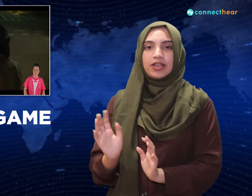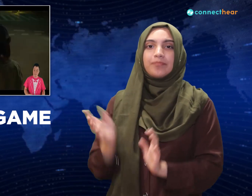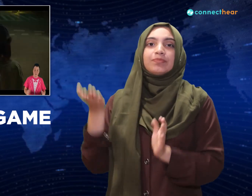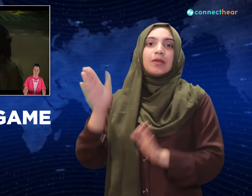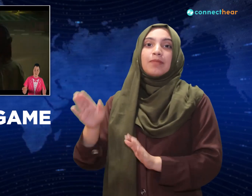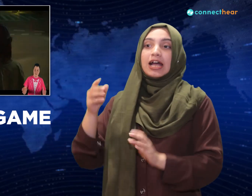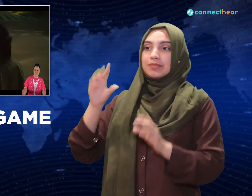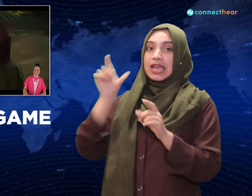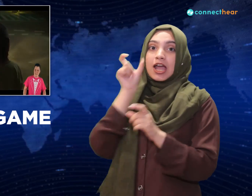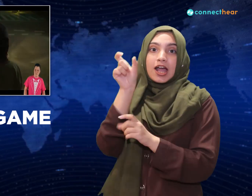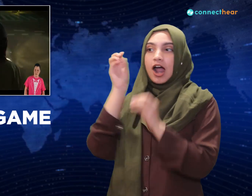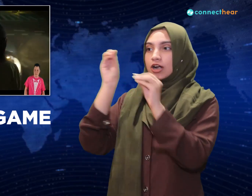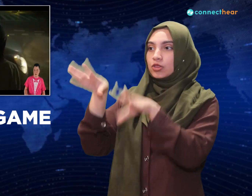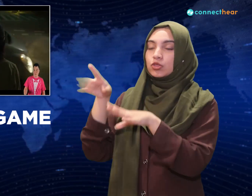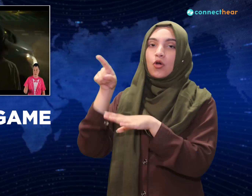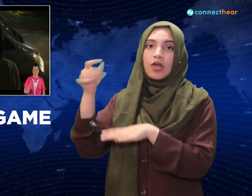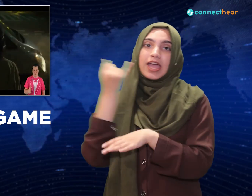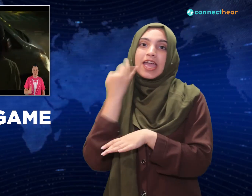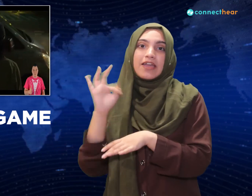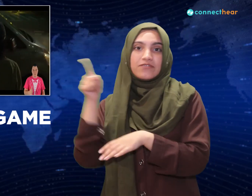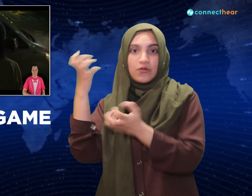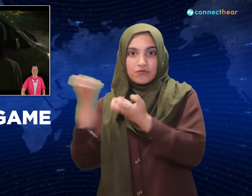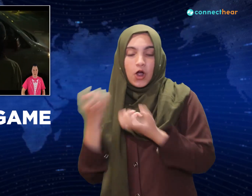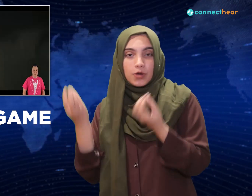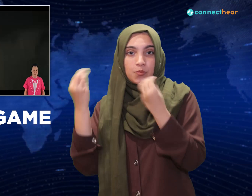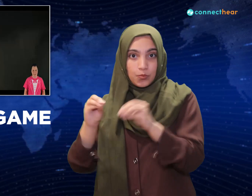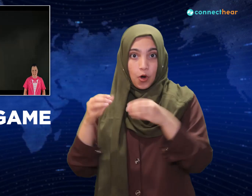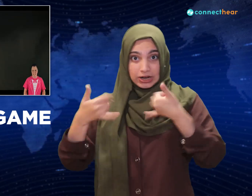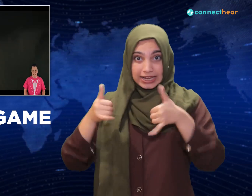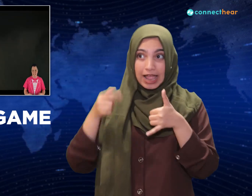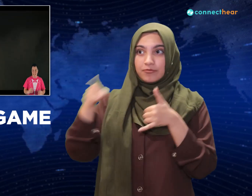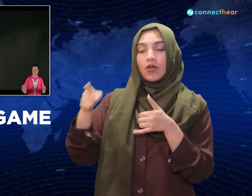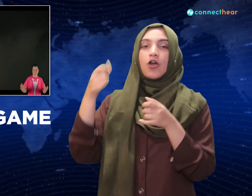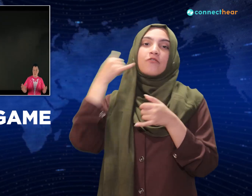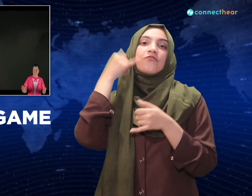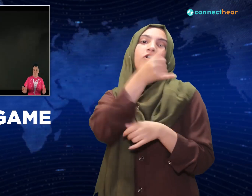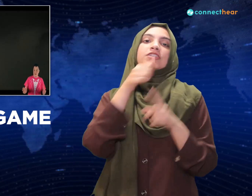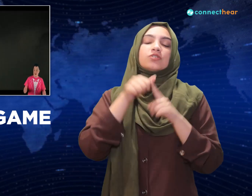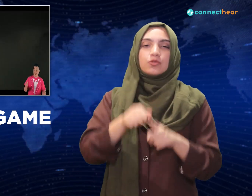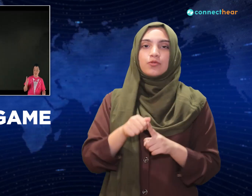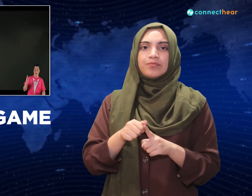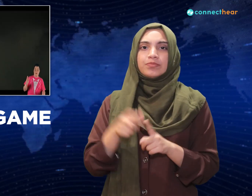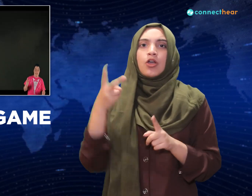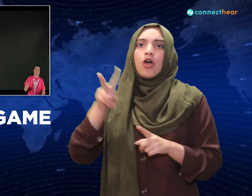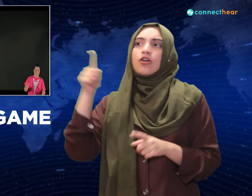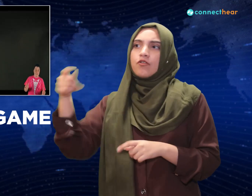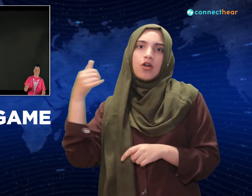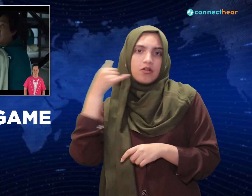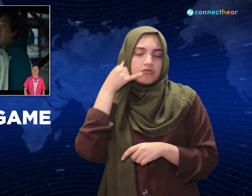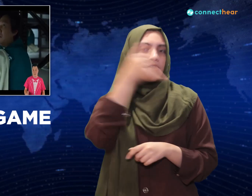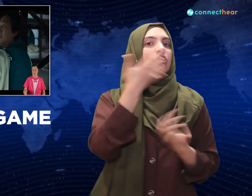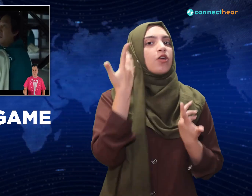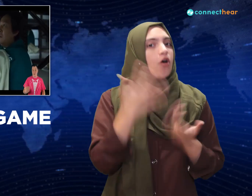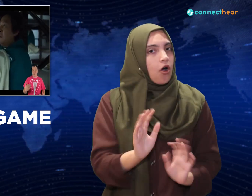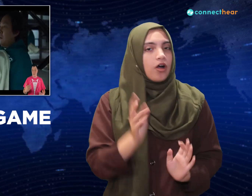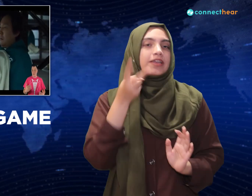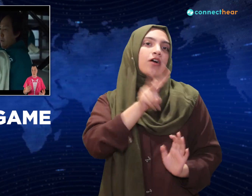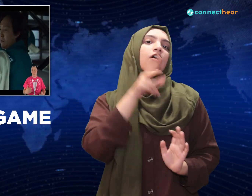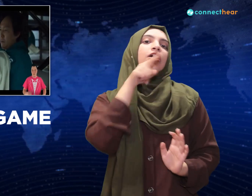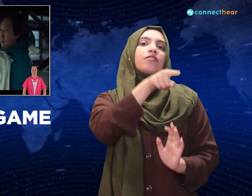Gi-hun does and he's picked up by a mysterious man that instantly hits him with the knockout gas. He wakes up in a green jumpsuit